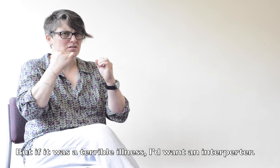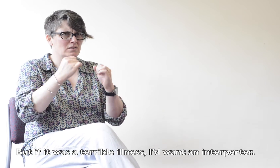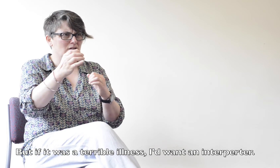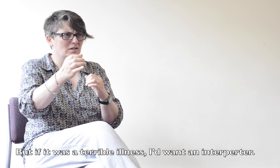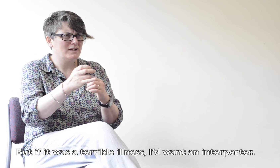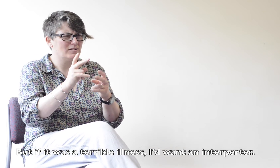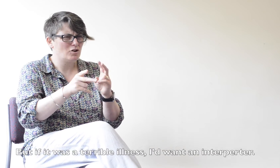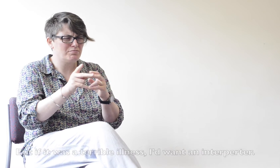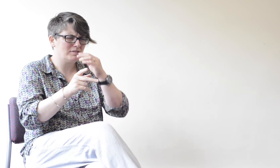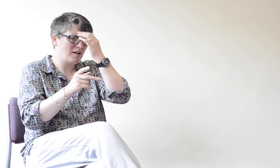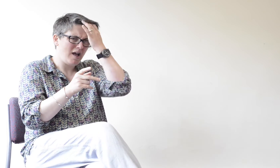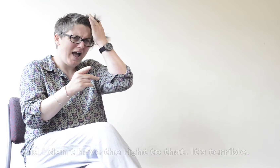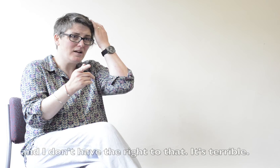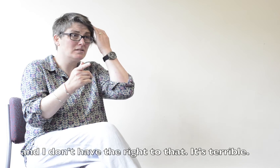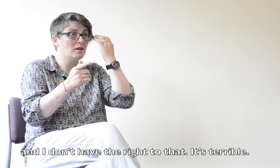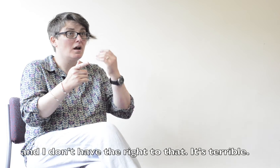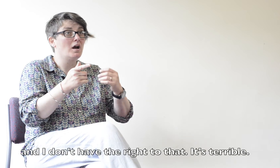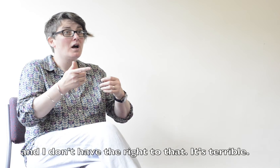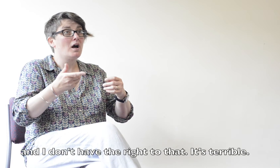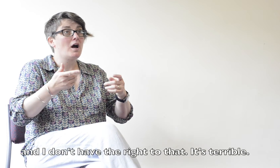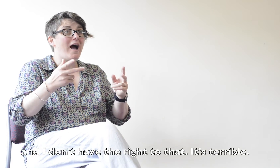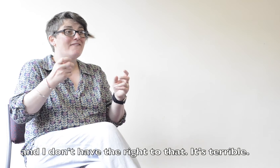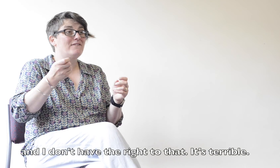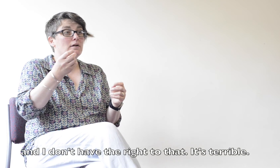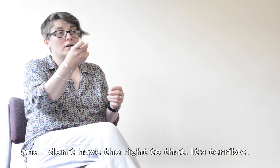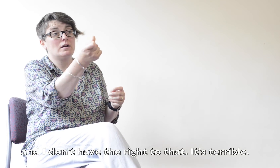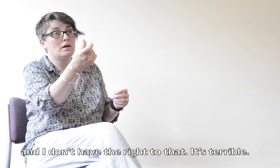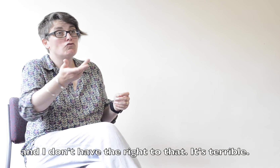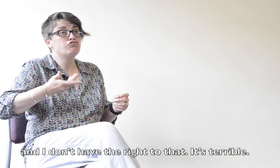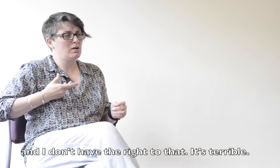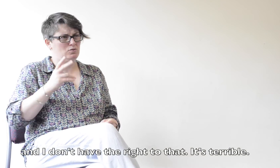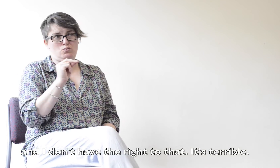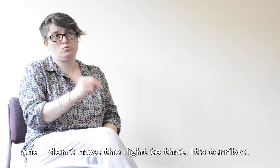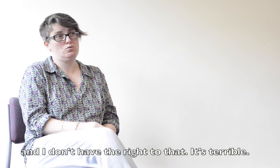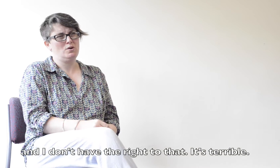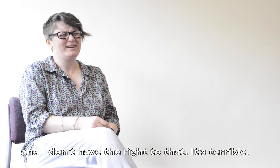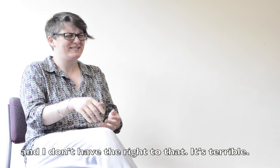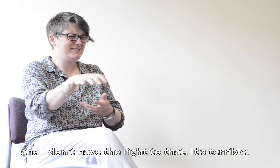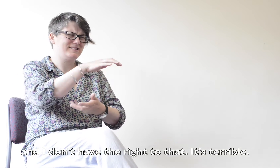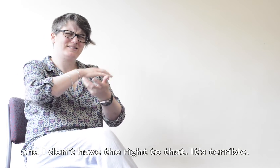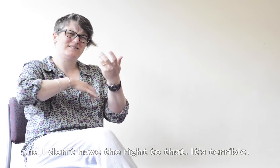I would want an interpreter. And at the moment, I don't have the automatic right to that.